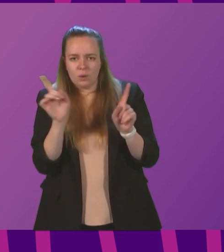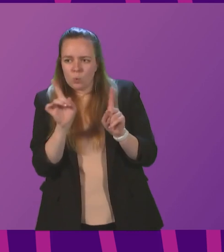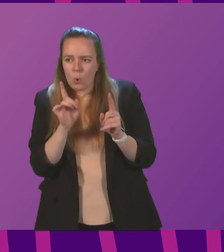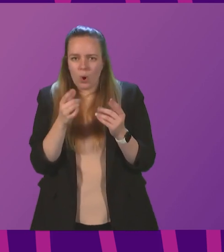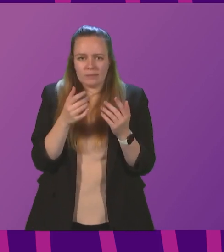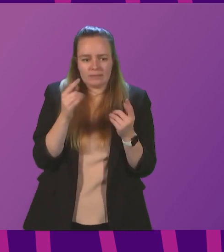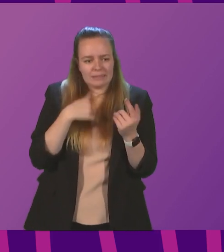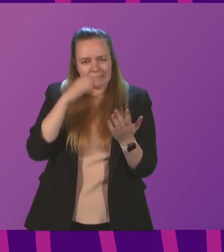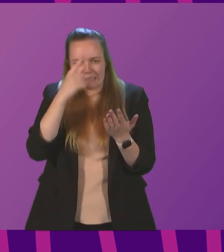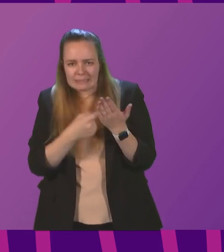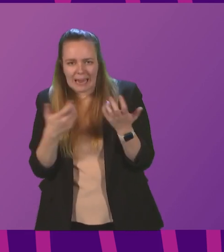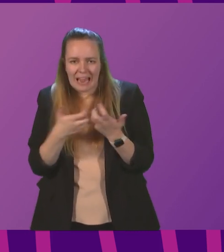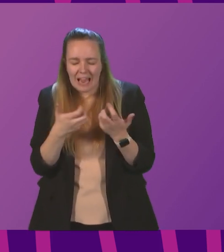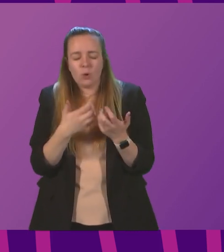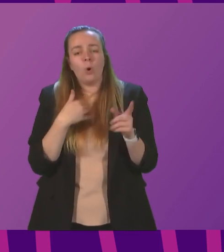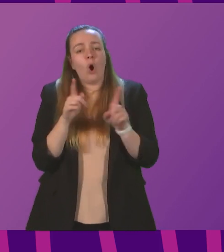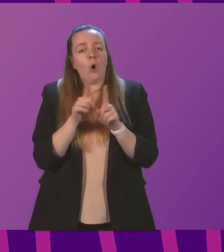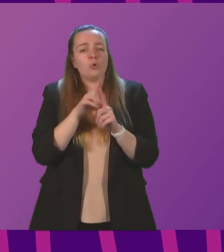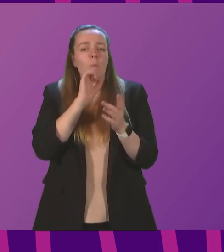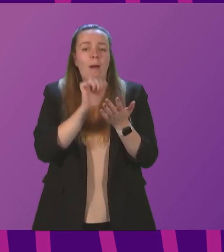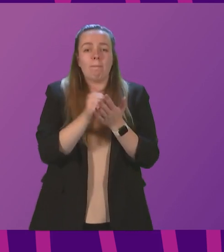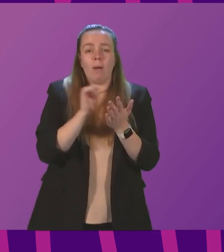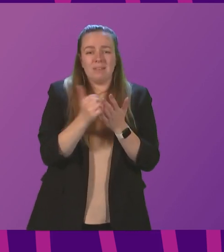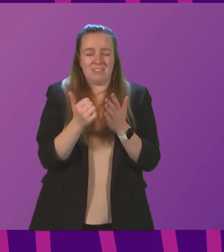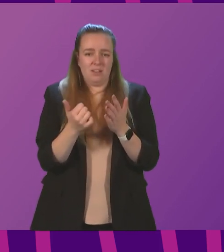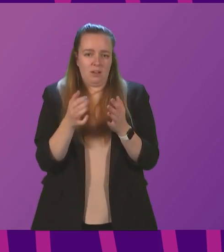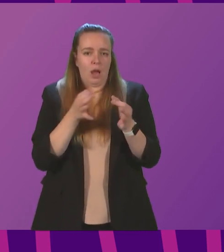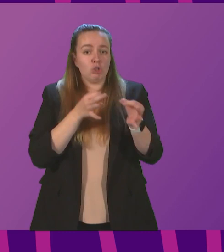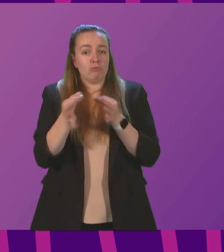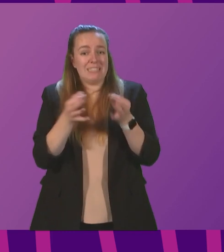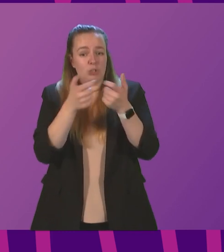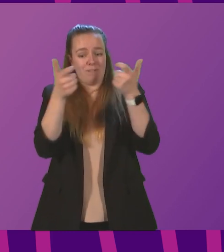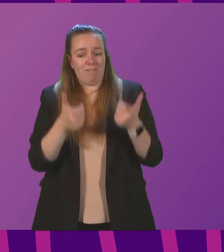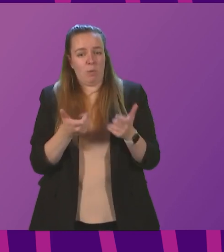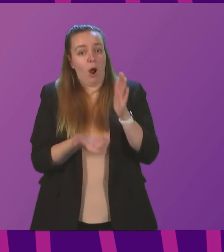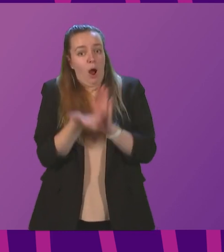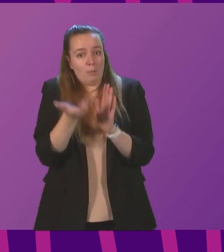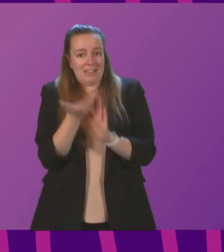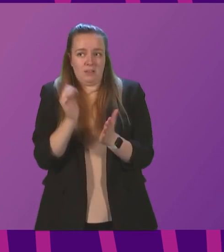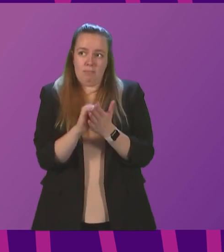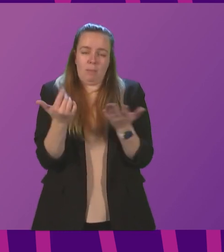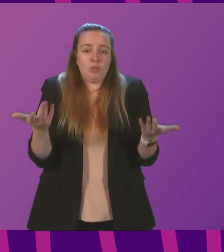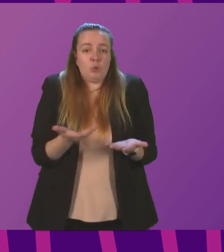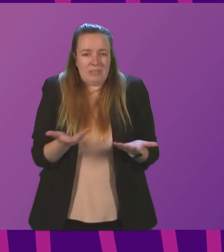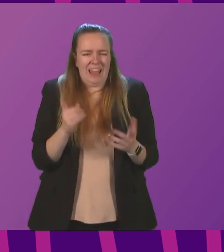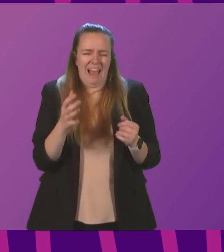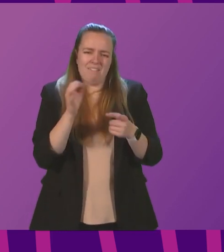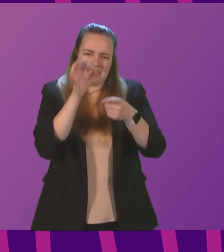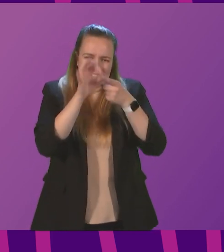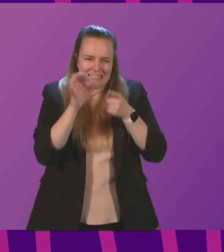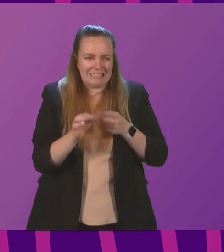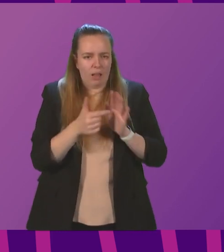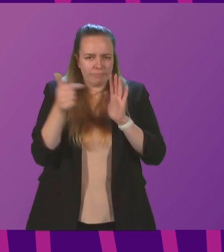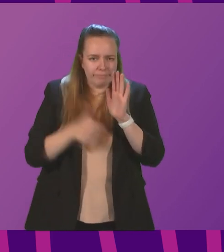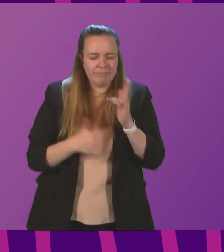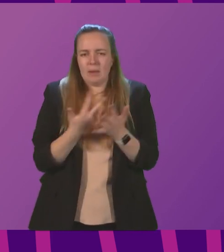considerations, we are also publishing an updated strategic framework today. This covers in more detail many of the issues